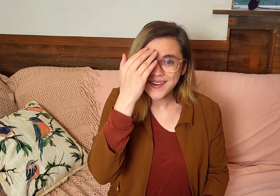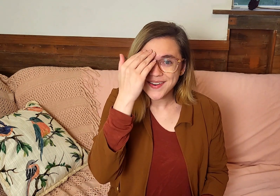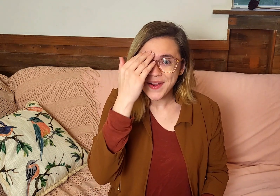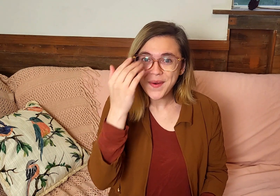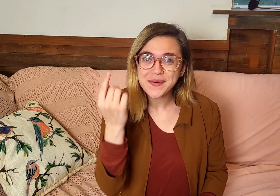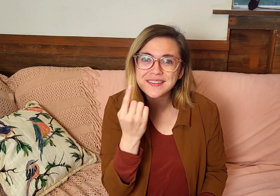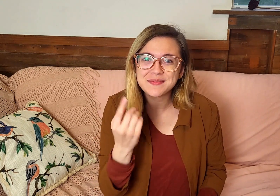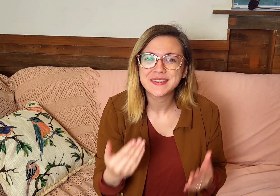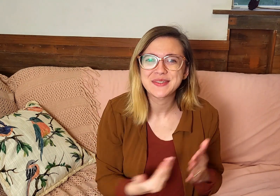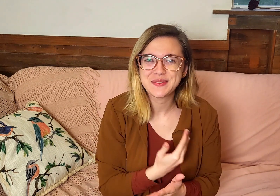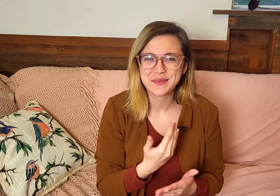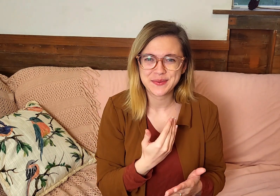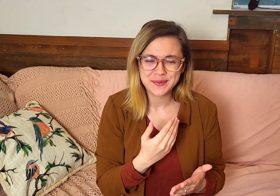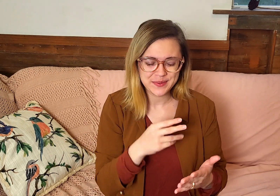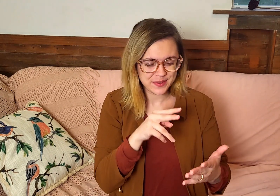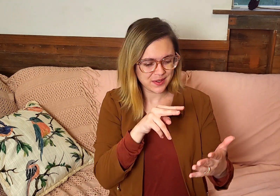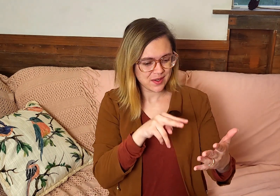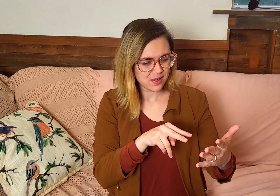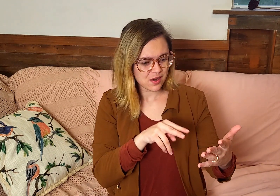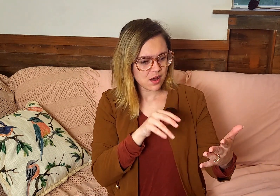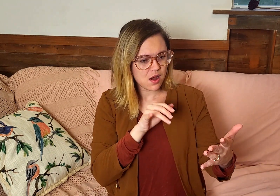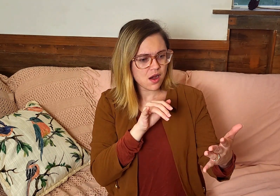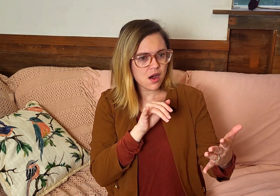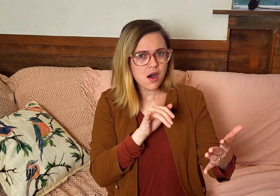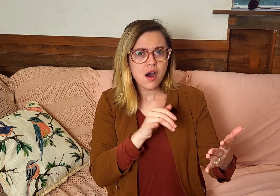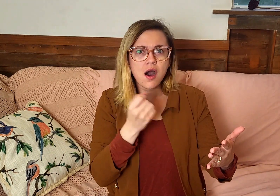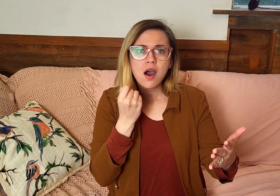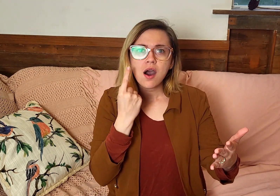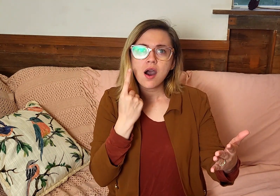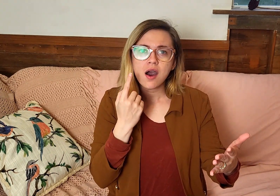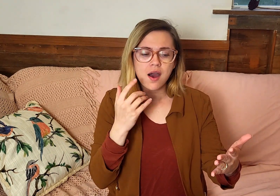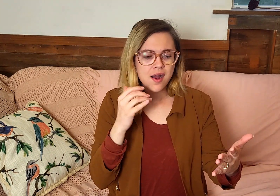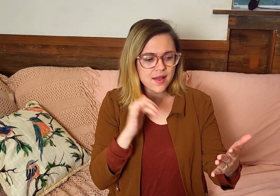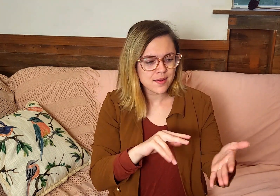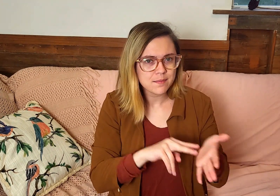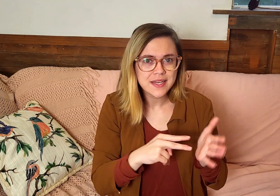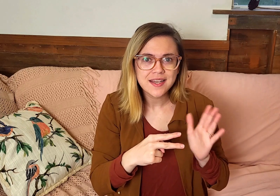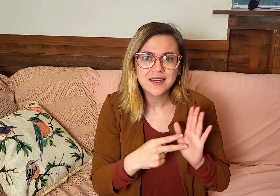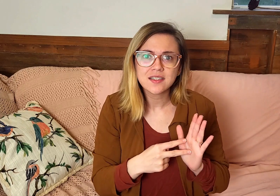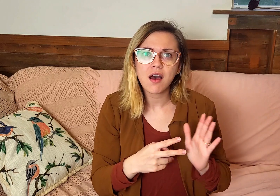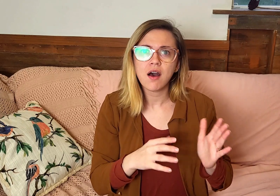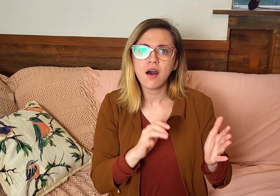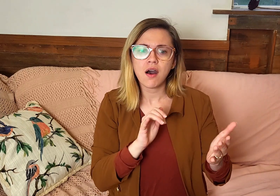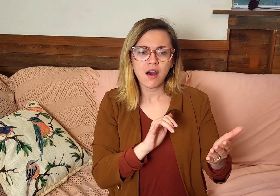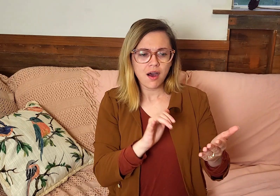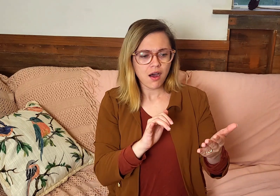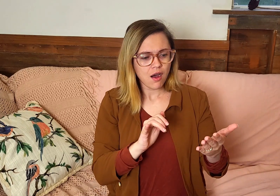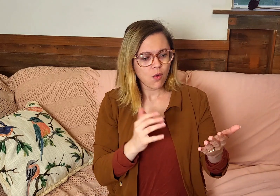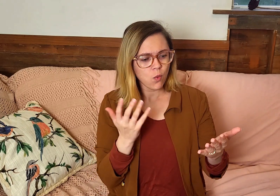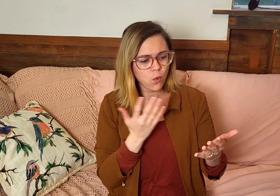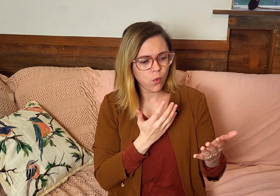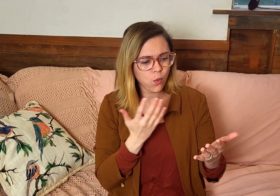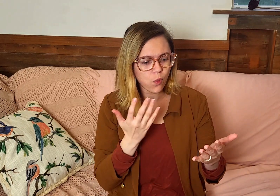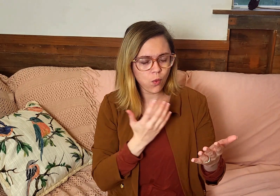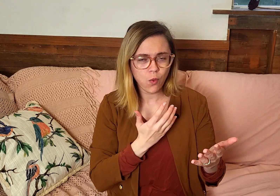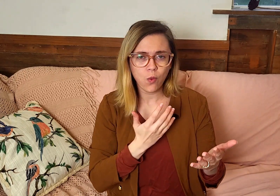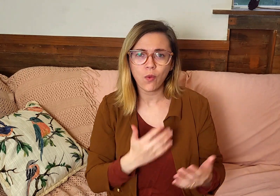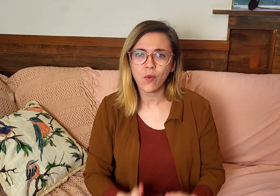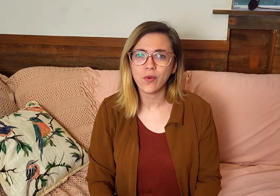you things and will reveal to you something new and you'll finally be able to, oh, I understand what that means.